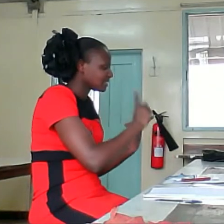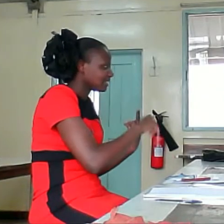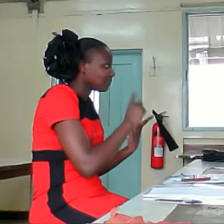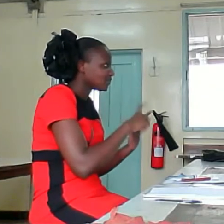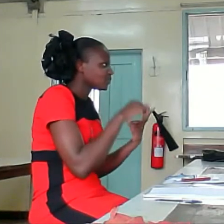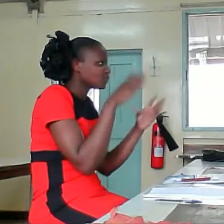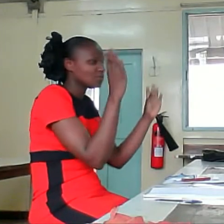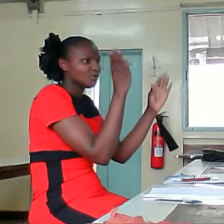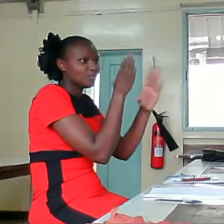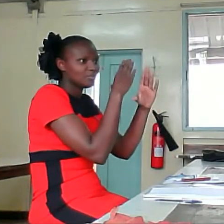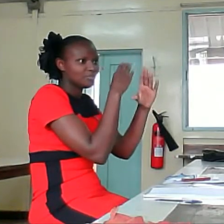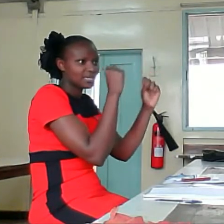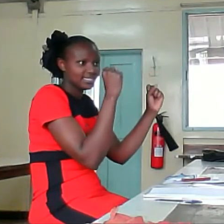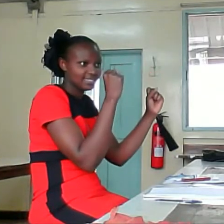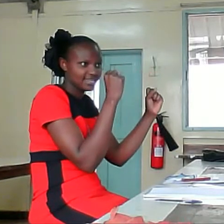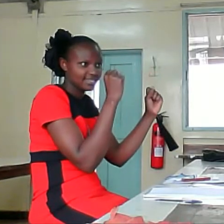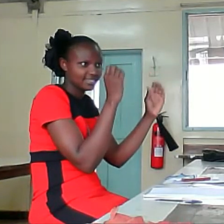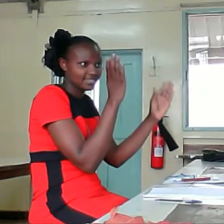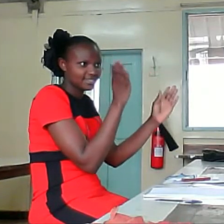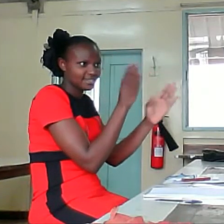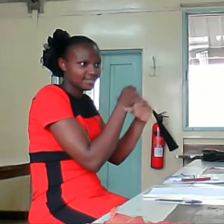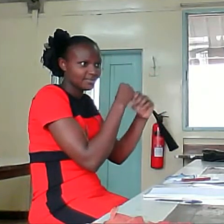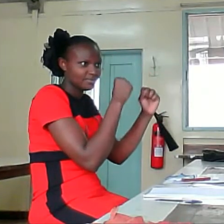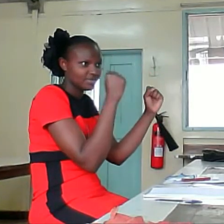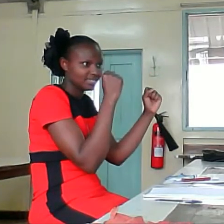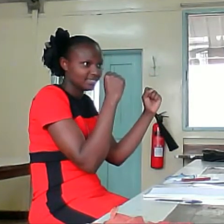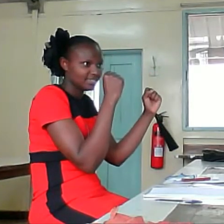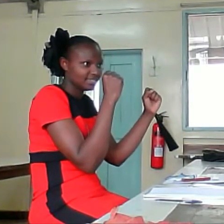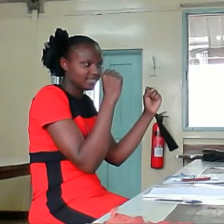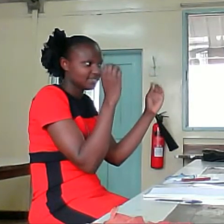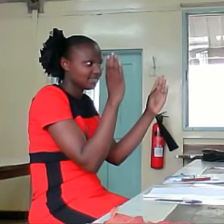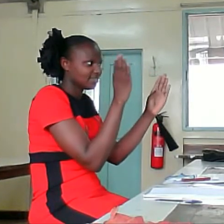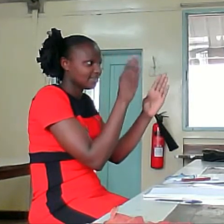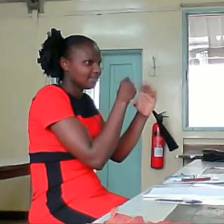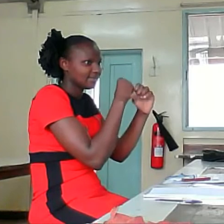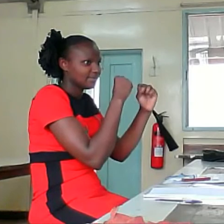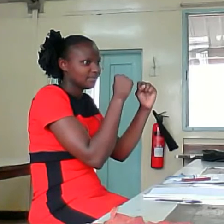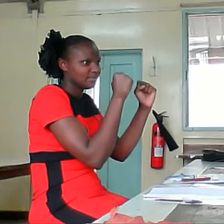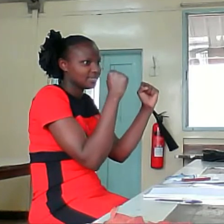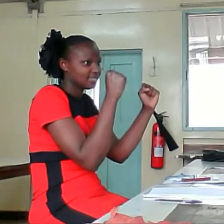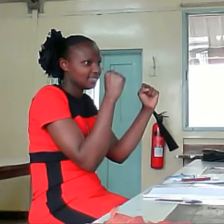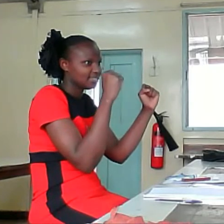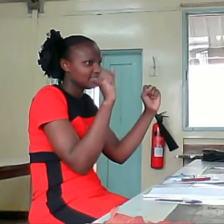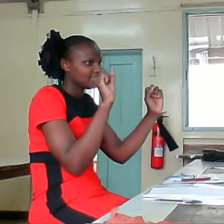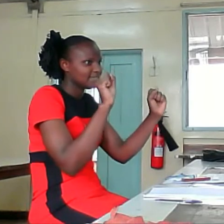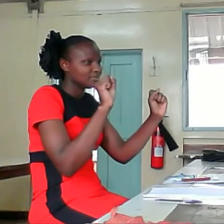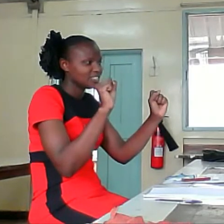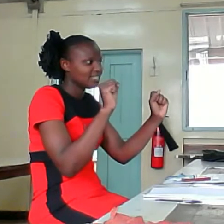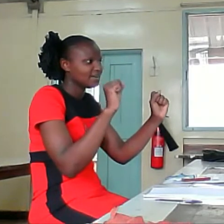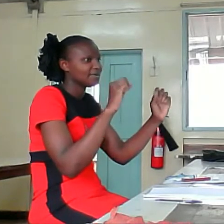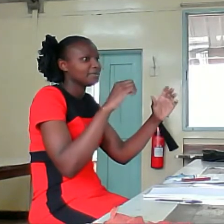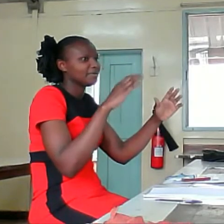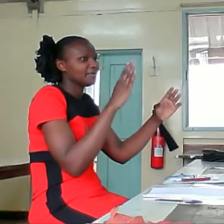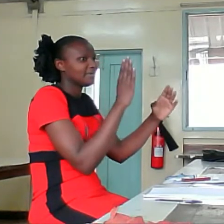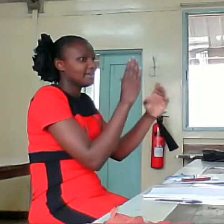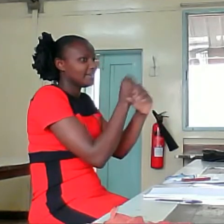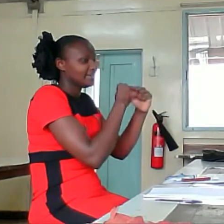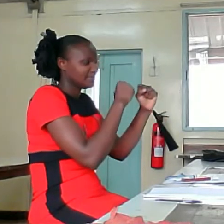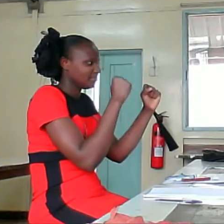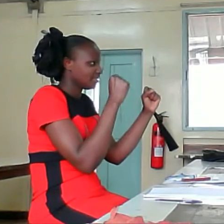Number two. President. President. President. President.